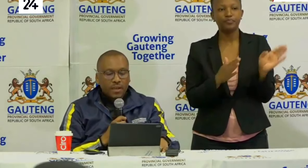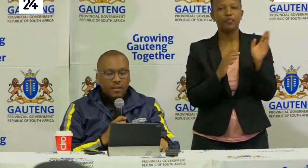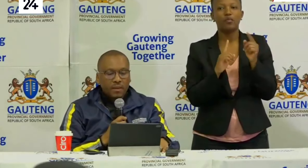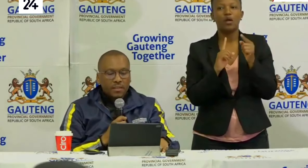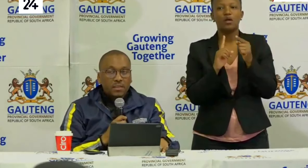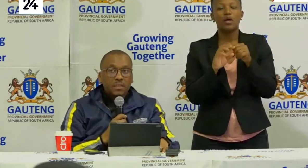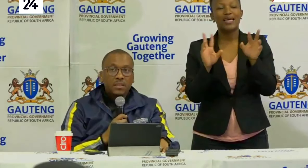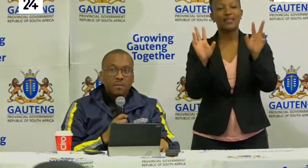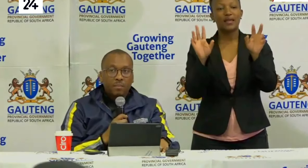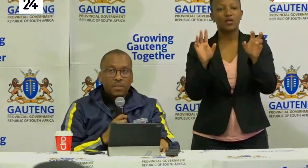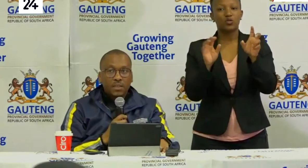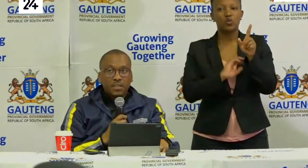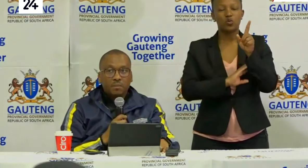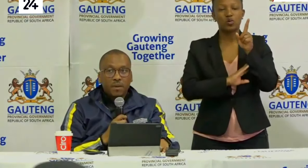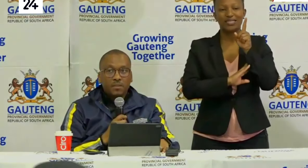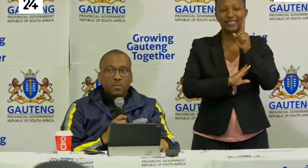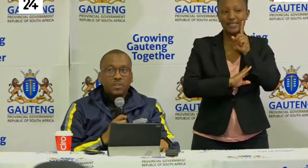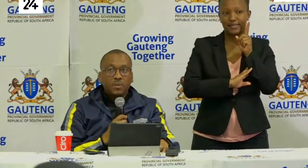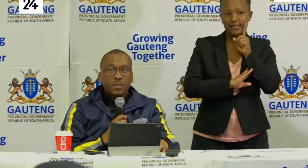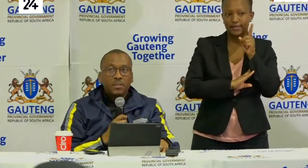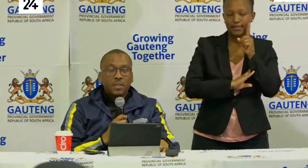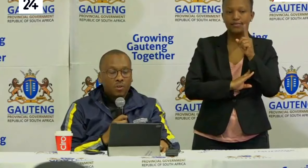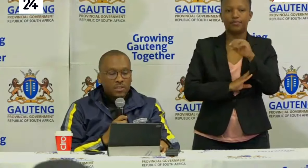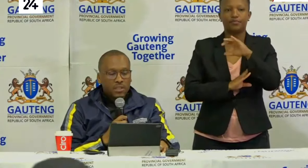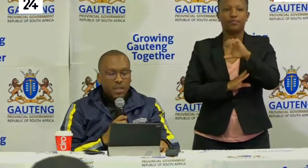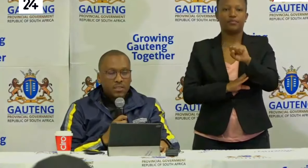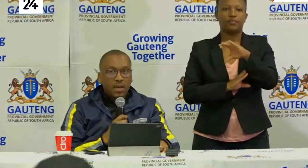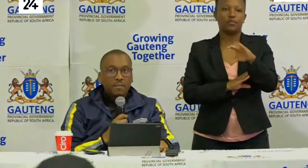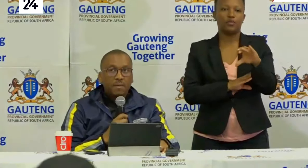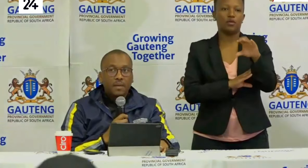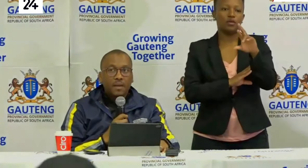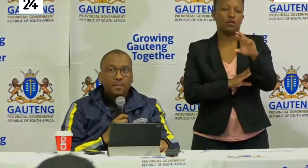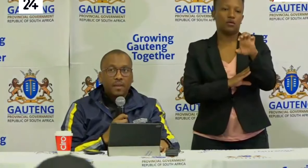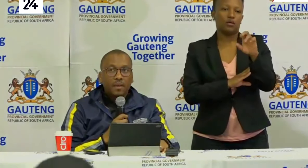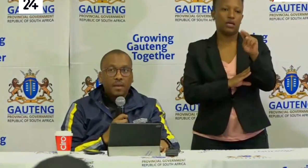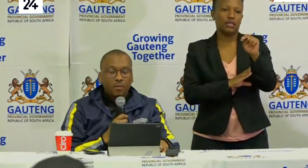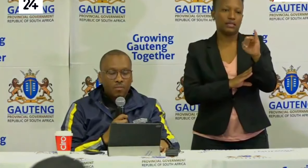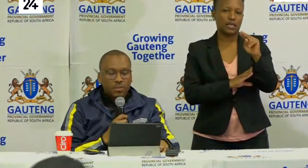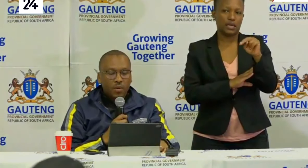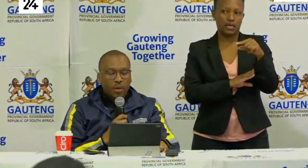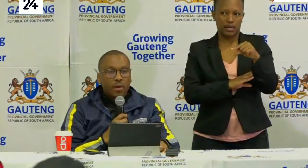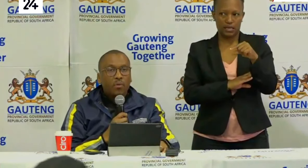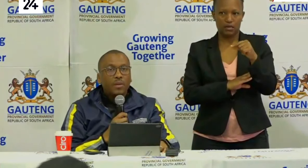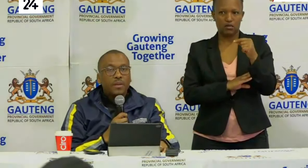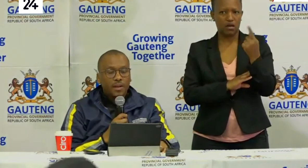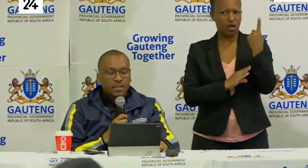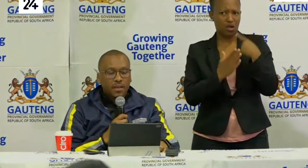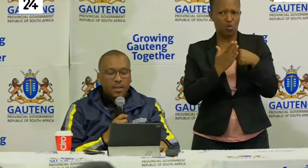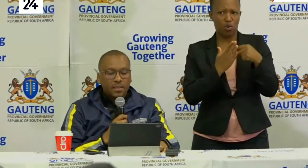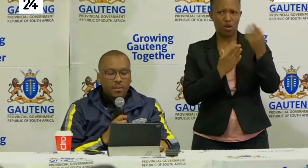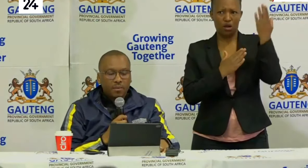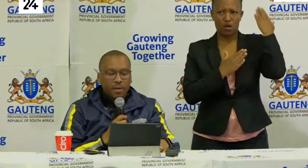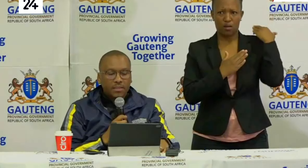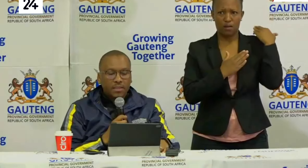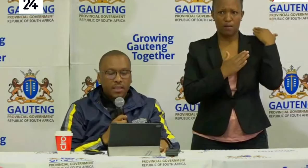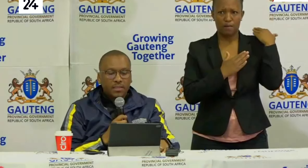screening is an important aspect which we did launch last time I think almost a week ago in Alexander